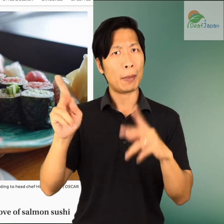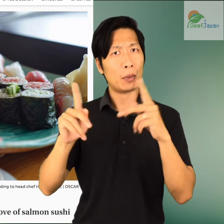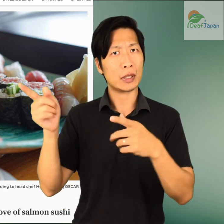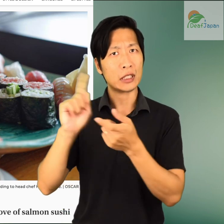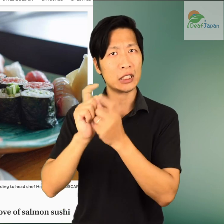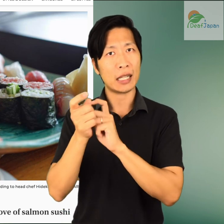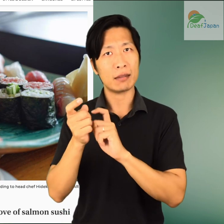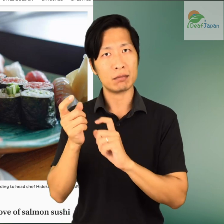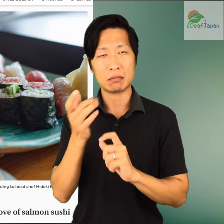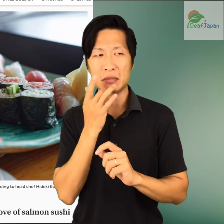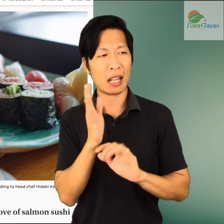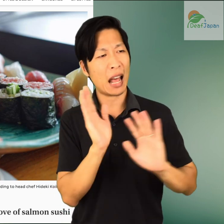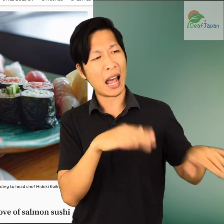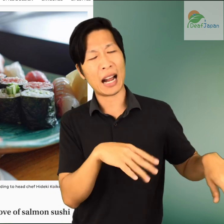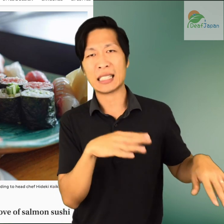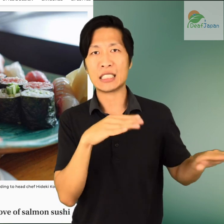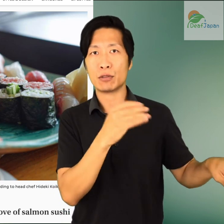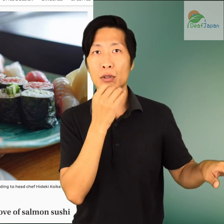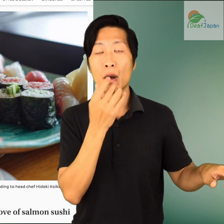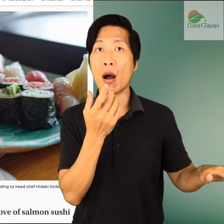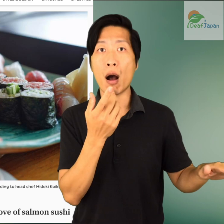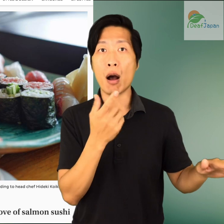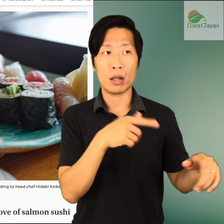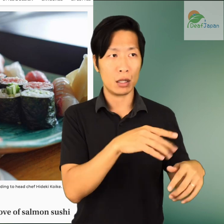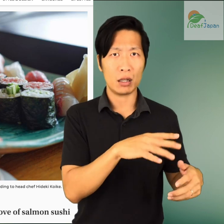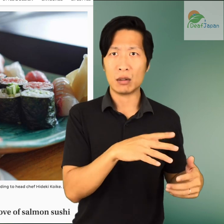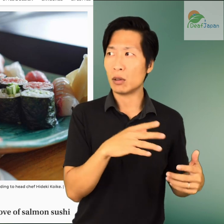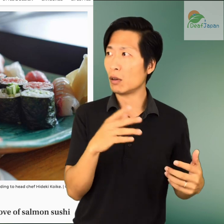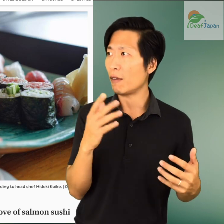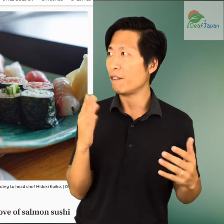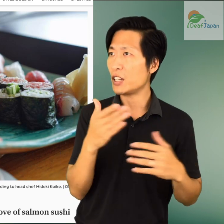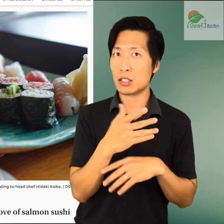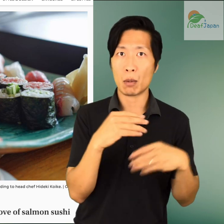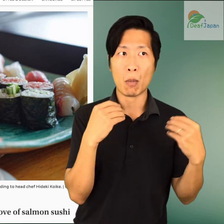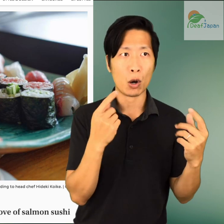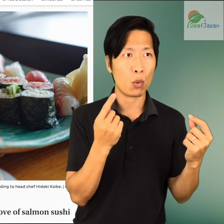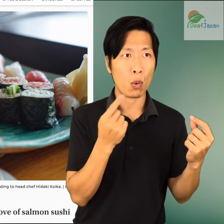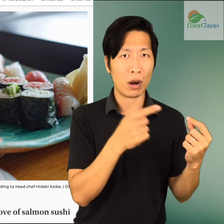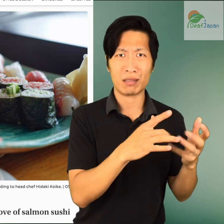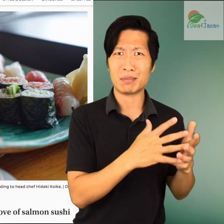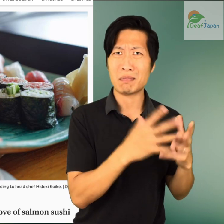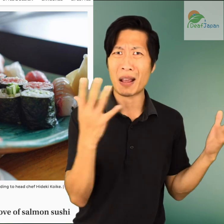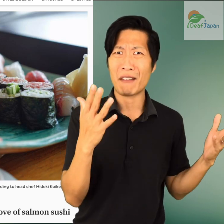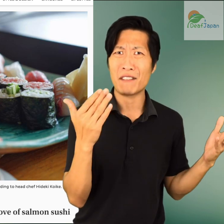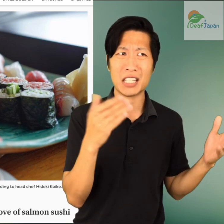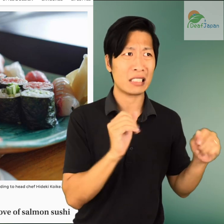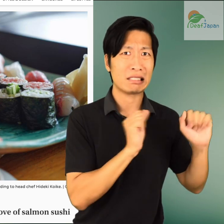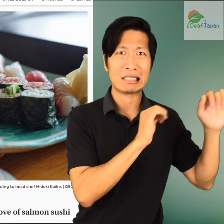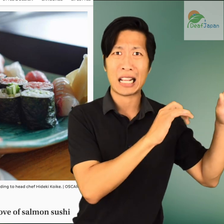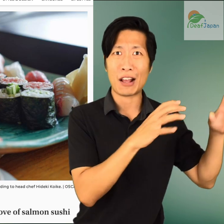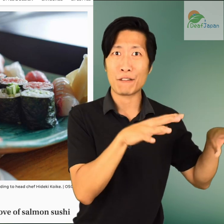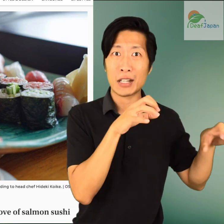country. By the late 1980s, Norway was in a desperate need of a new market for its fish.